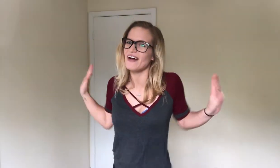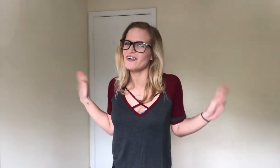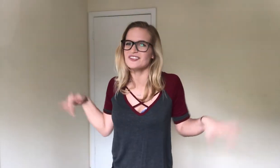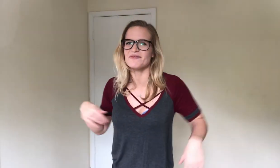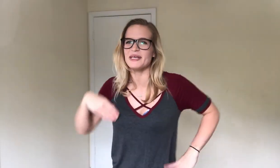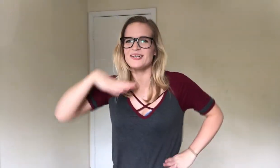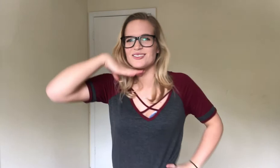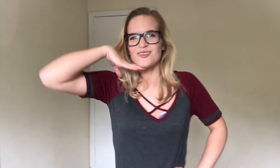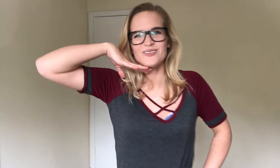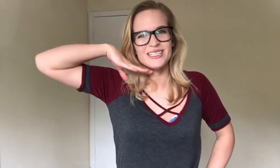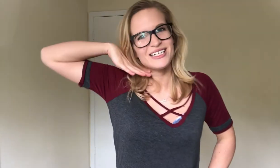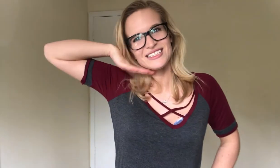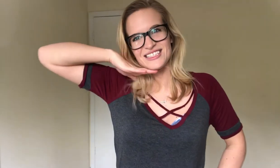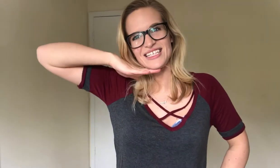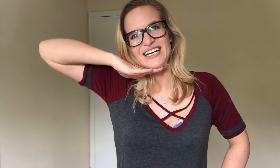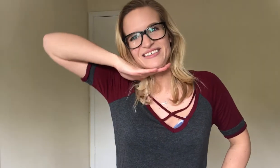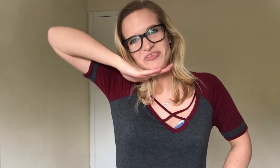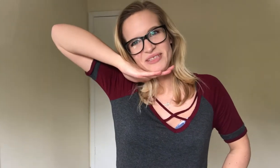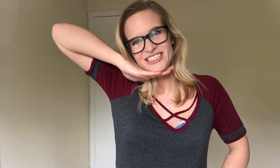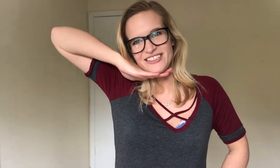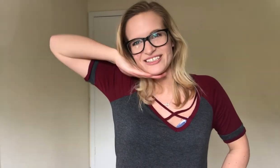hours from there. Kind of a big deal.